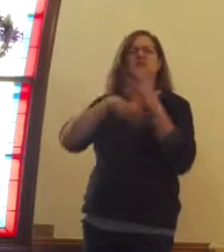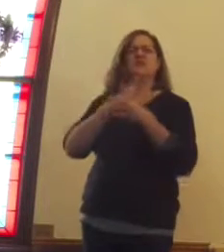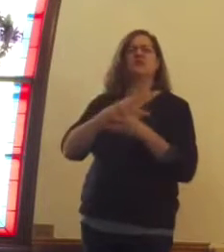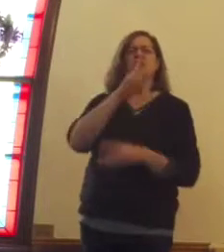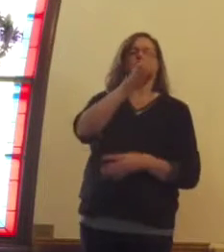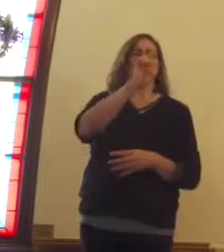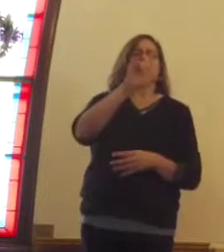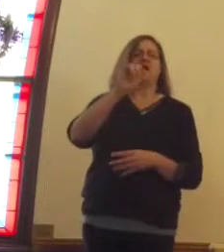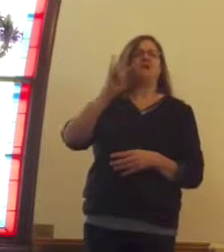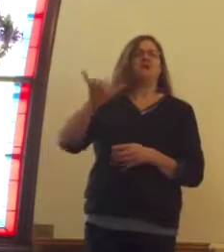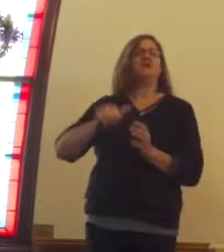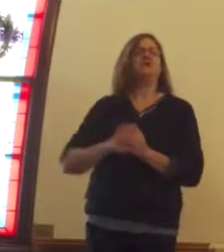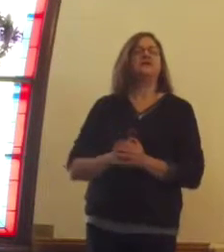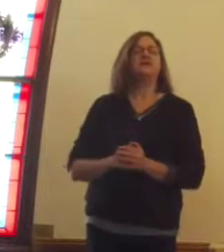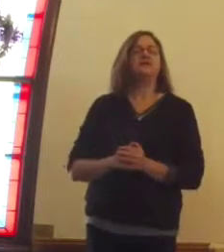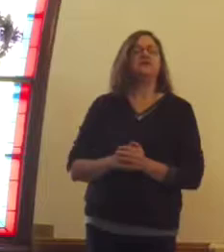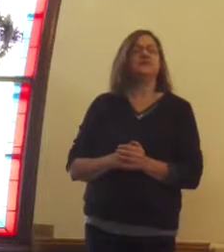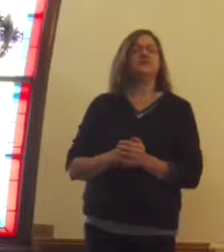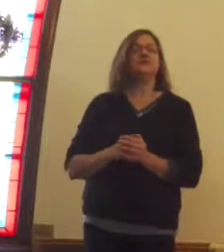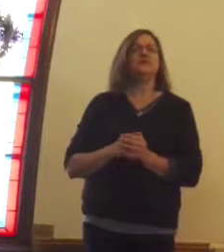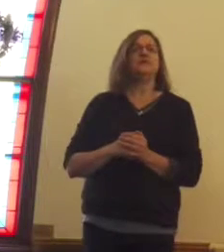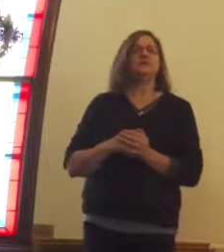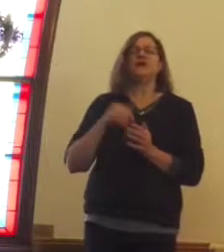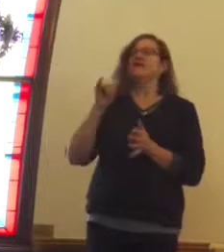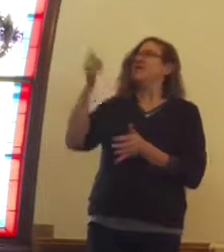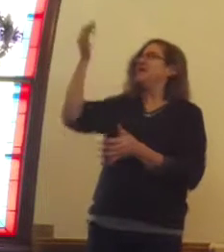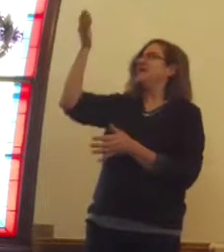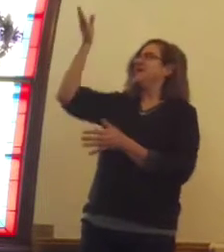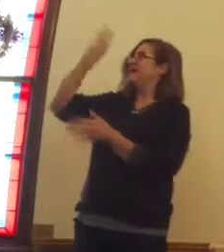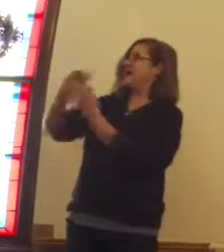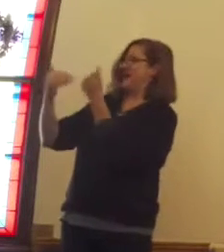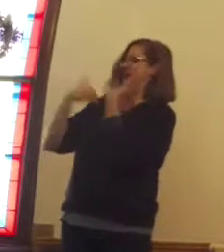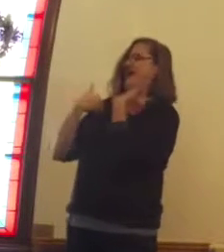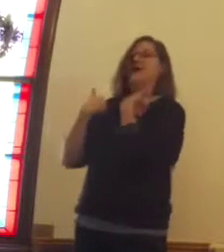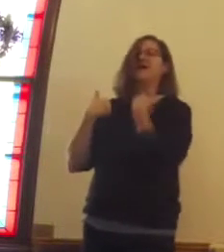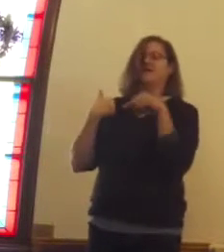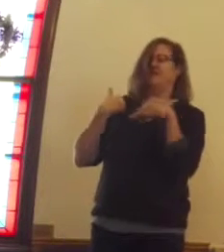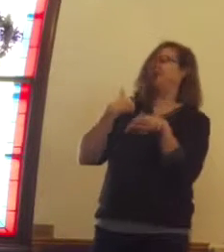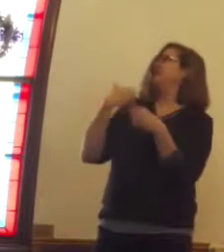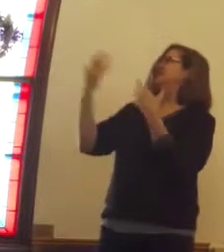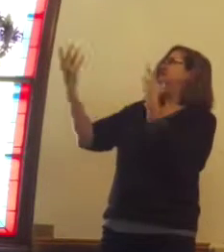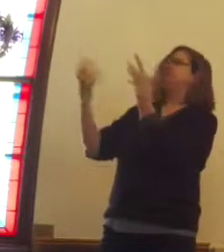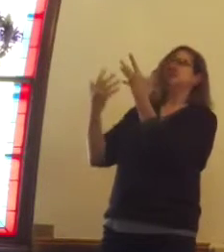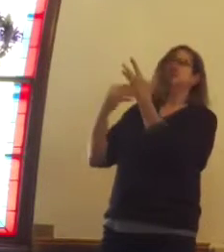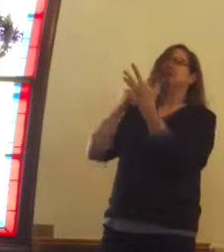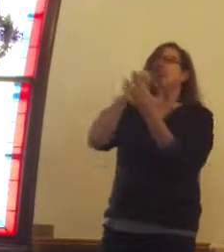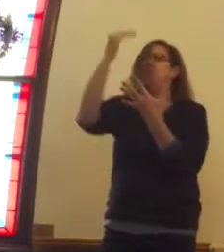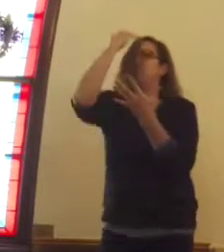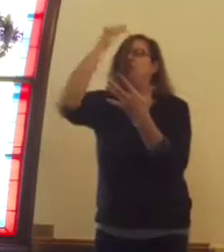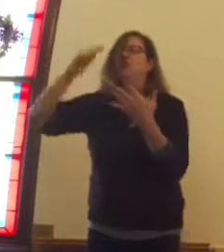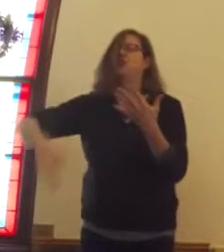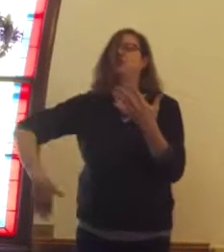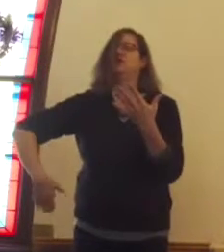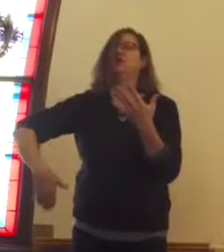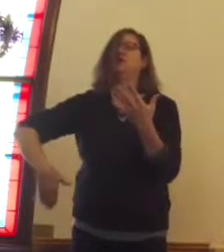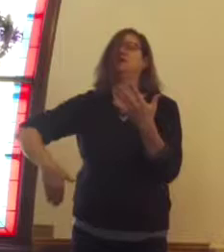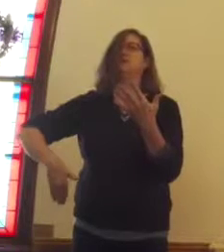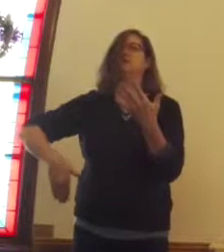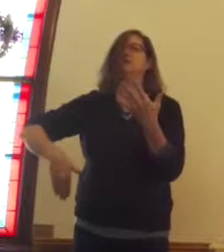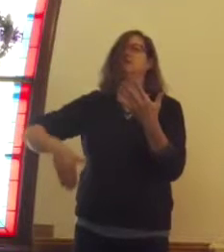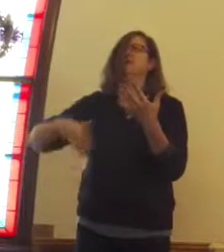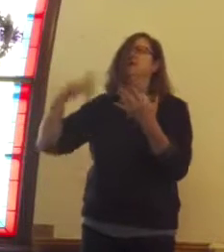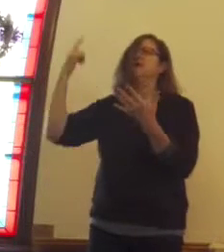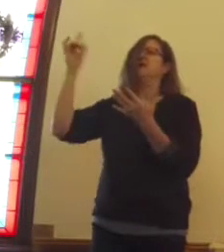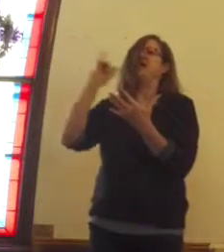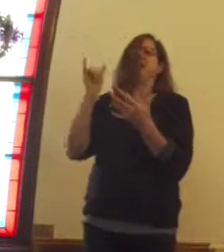It is these unknown loves that God plants inside of us, planting the seeds when we least expect it.